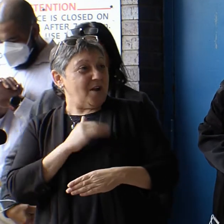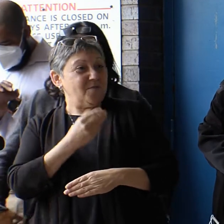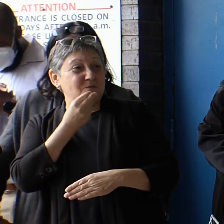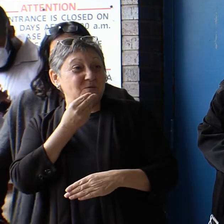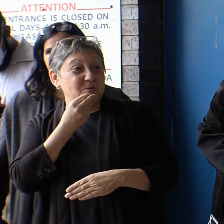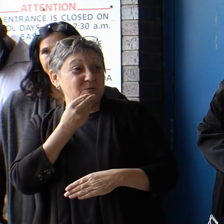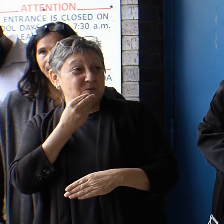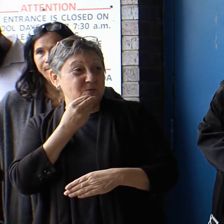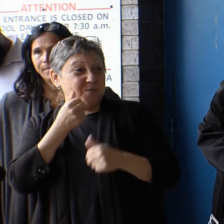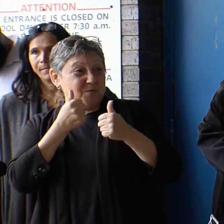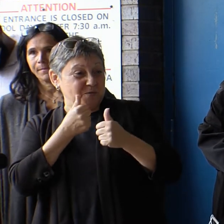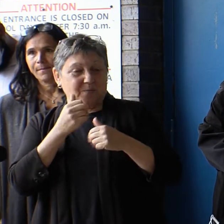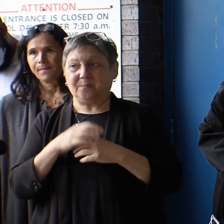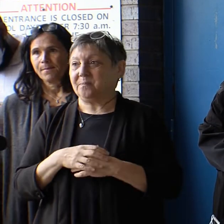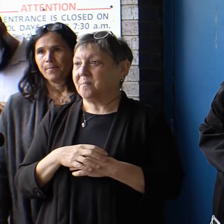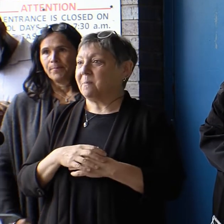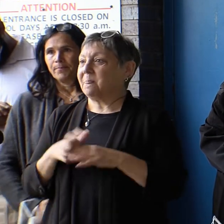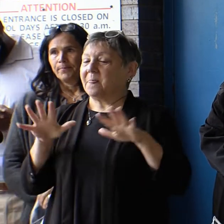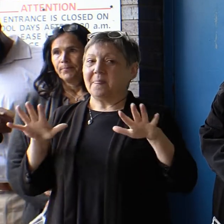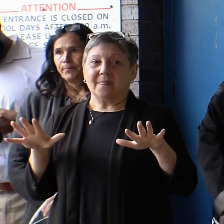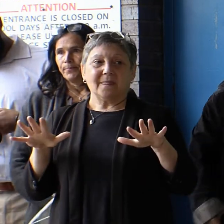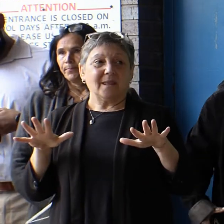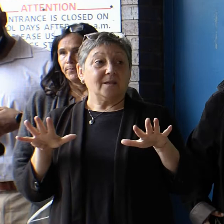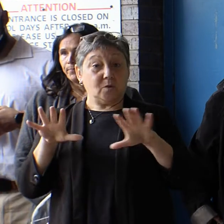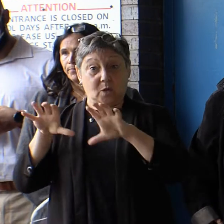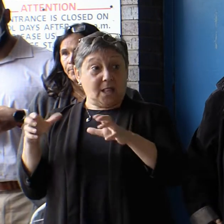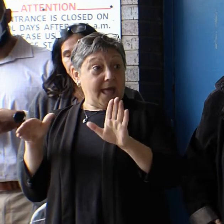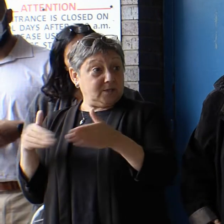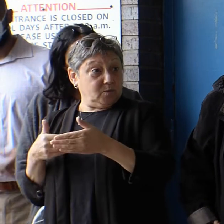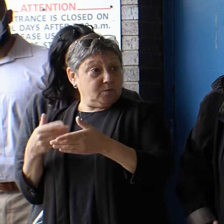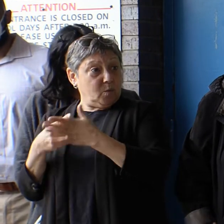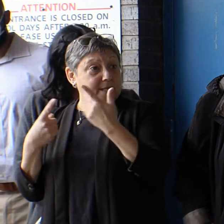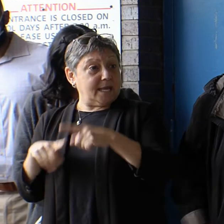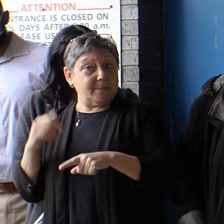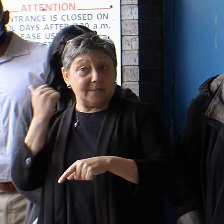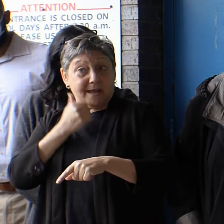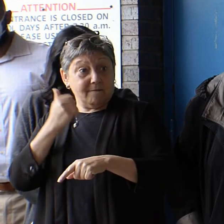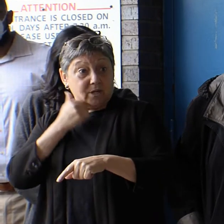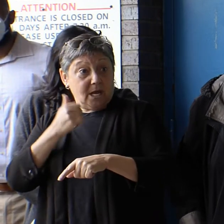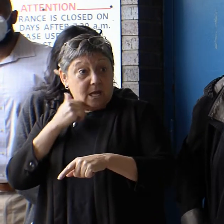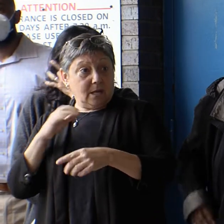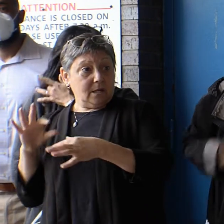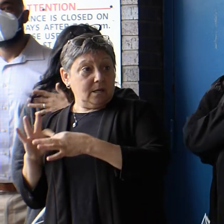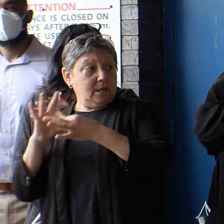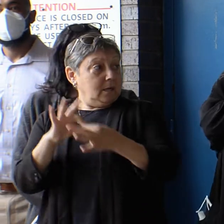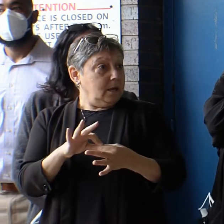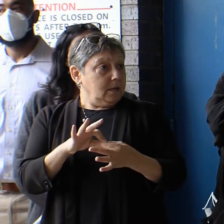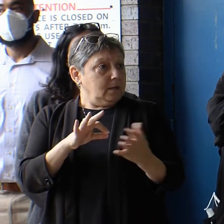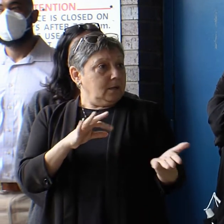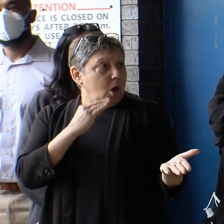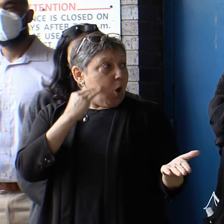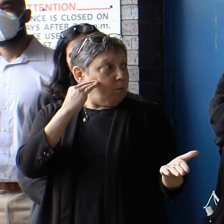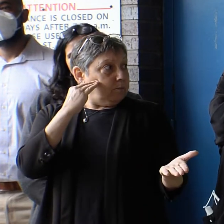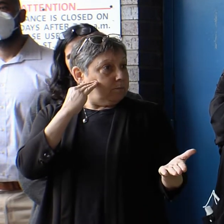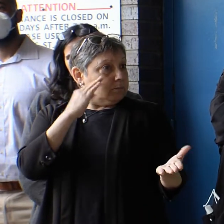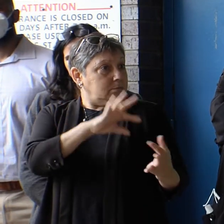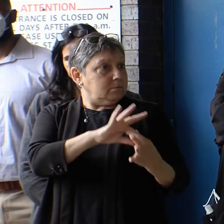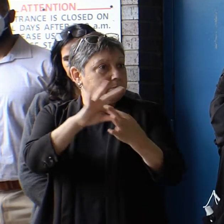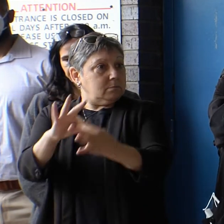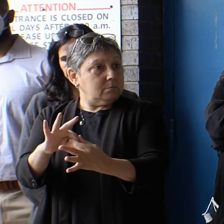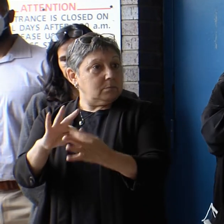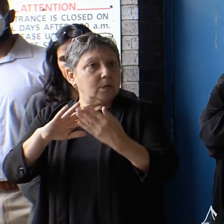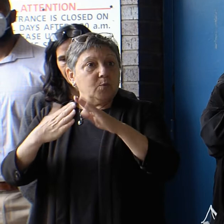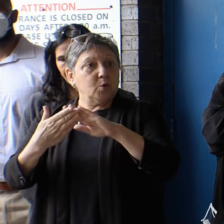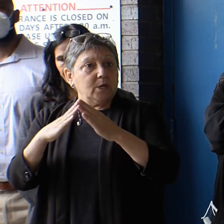What happens in our classrooms is directly connected to what happens at home and in the